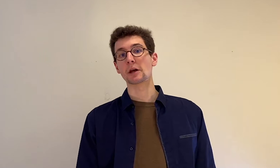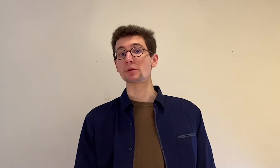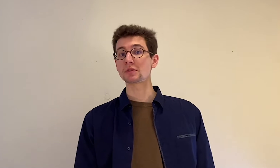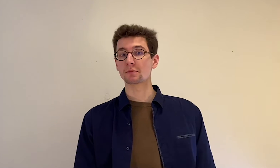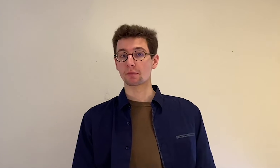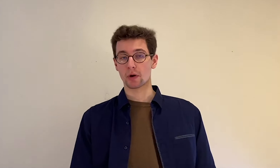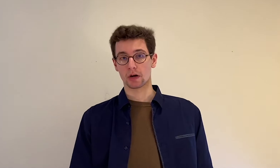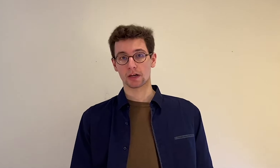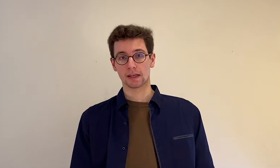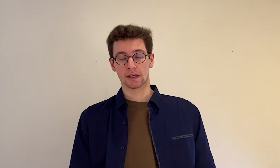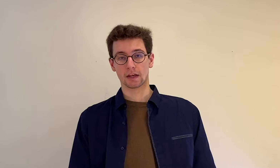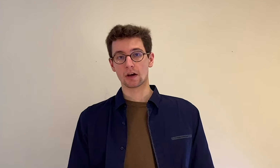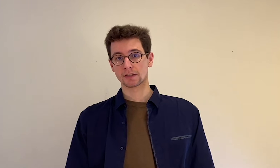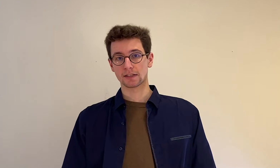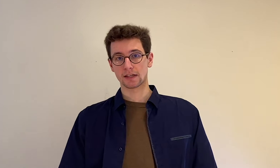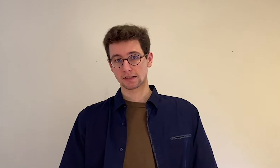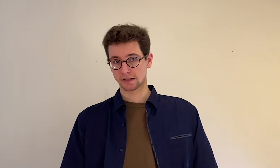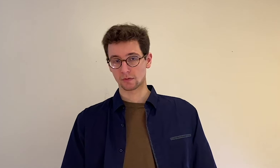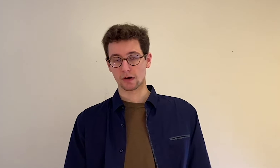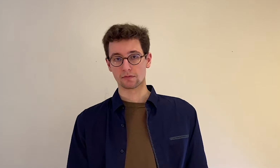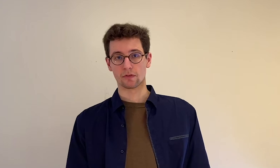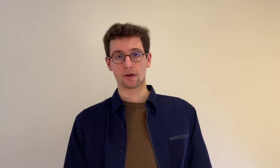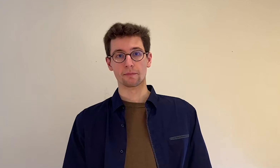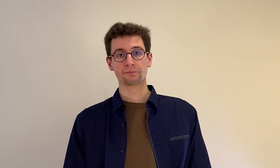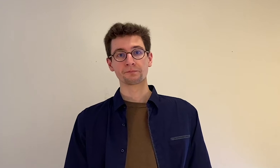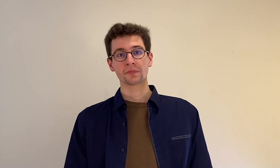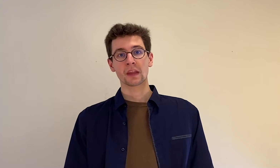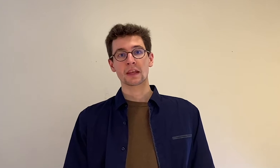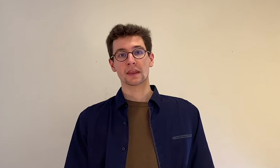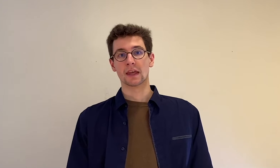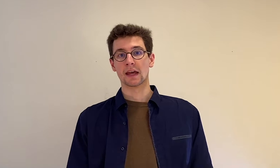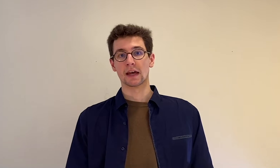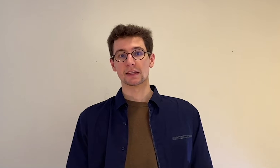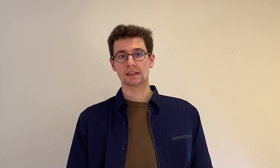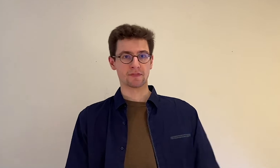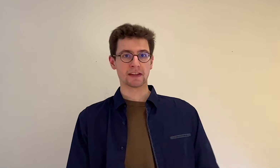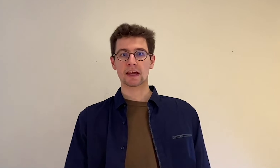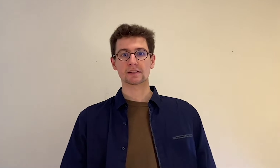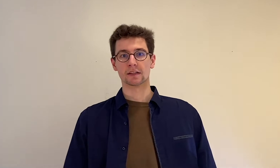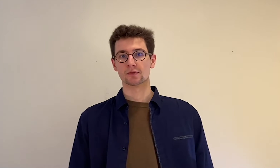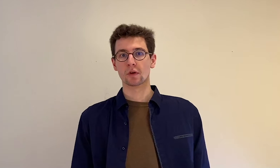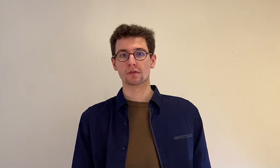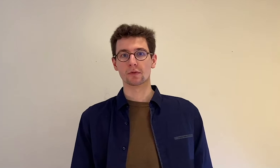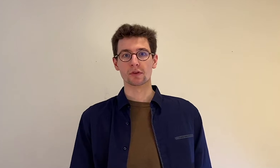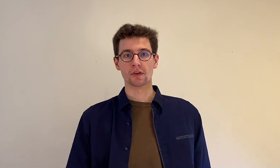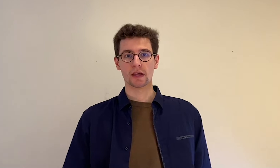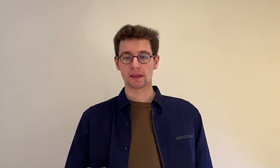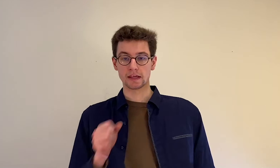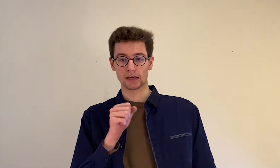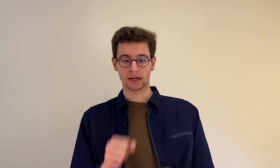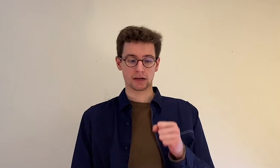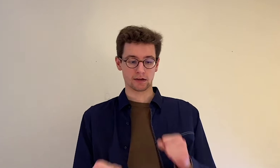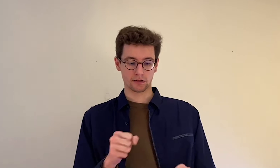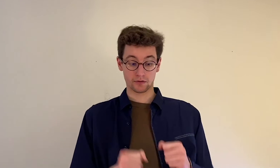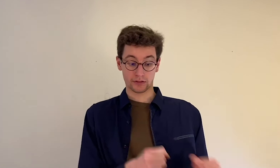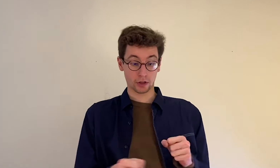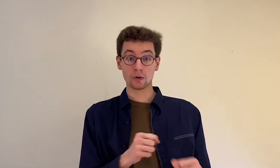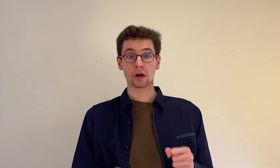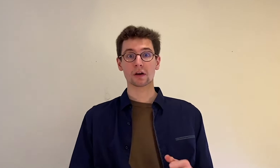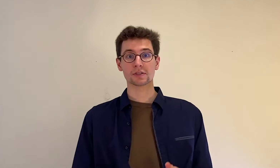amusement park in Austin, Texas where I'm from that is fantastic. It's wonderful. You've got the you've got the go-karts,